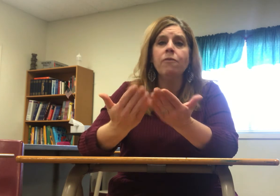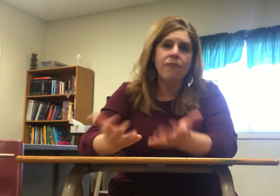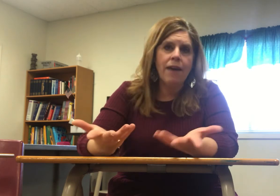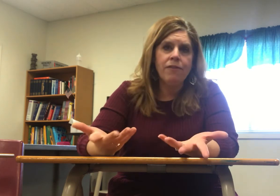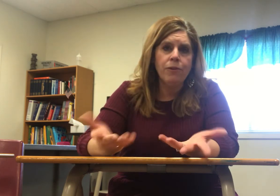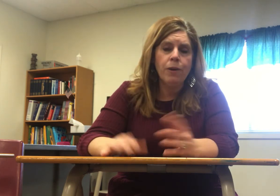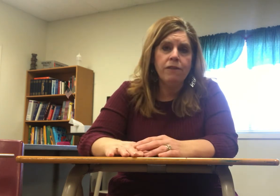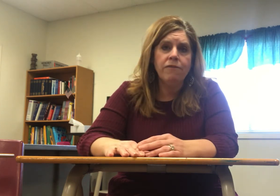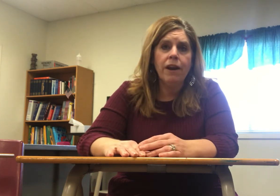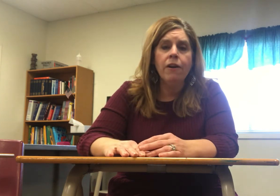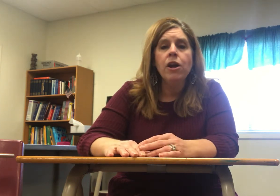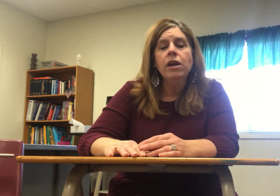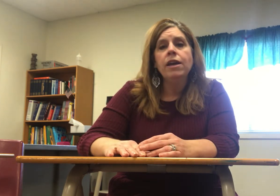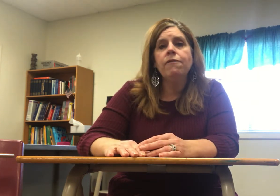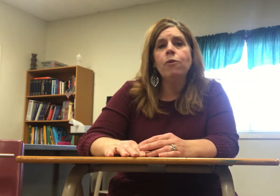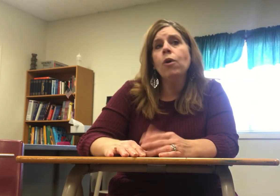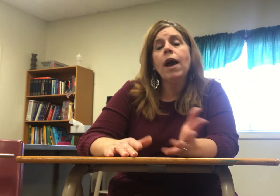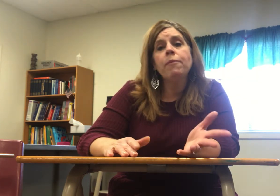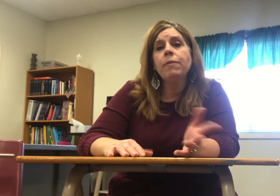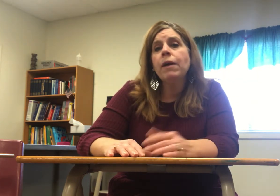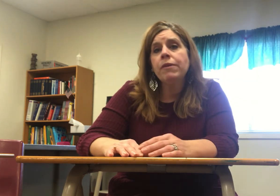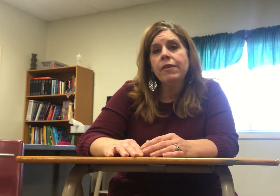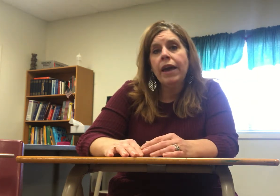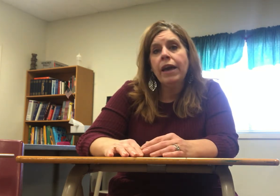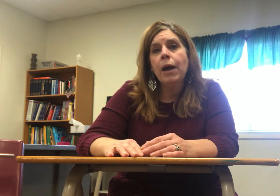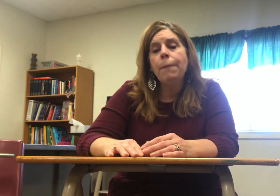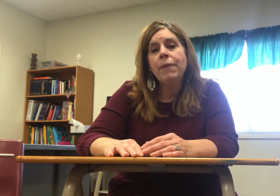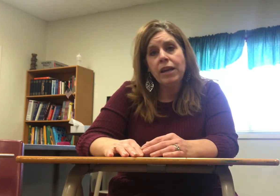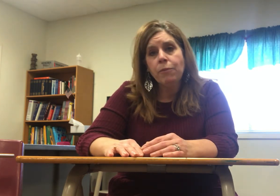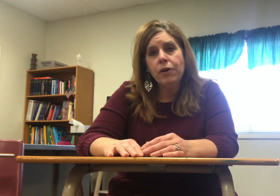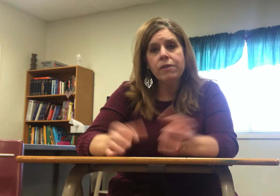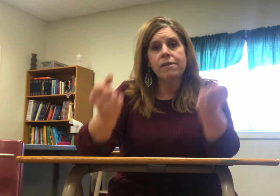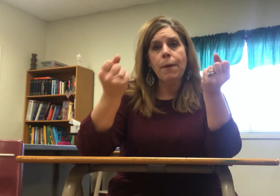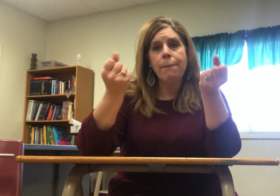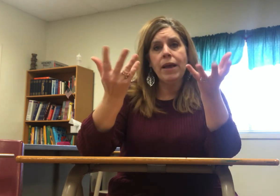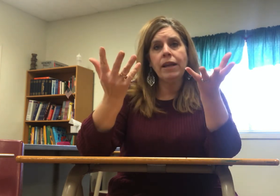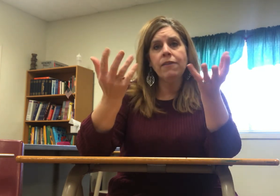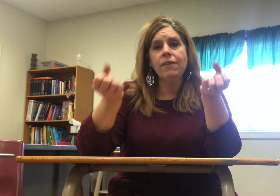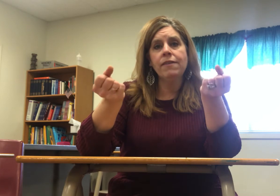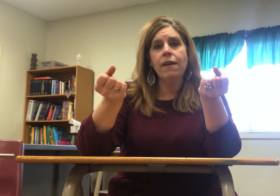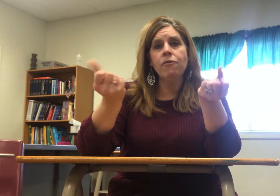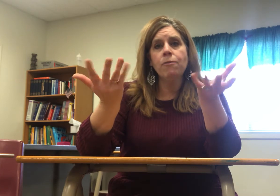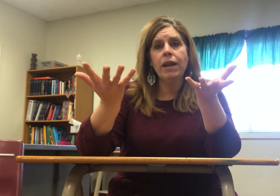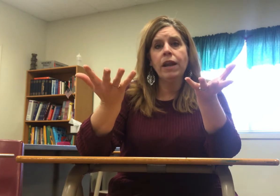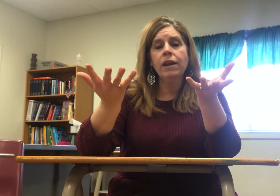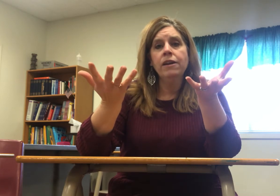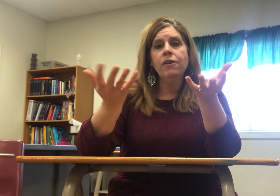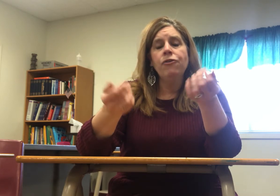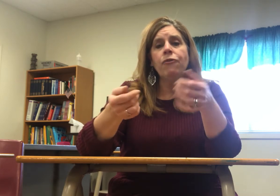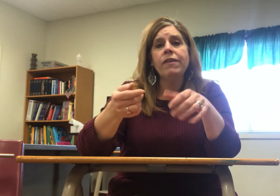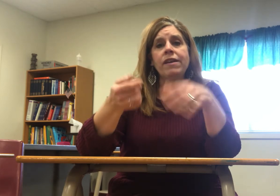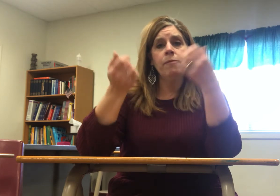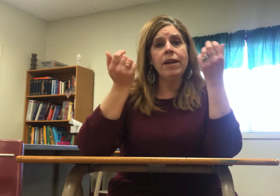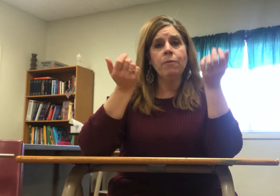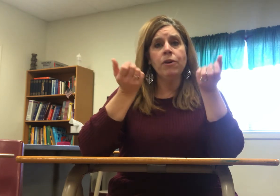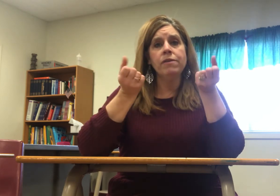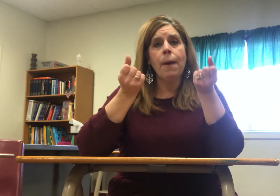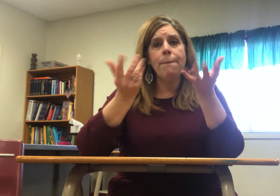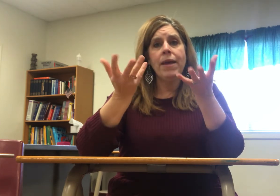five is the quantifier if or I maybe I would say many books many that's the sign for many so if I said many books many